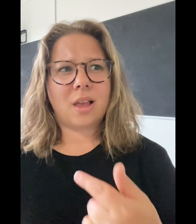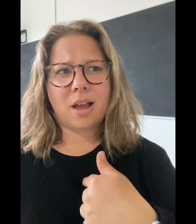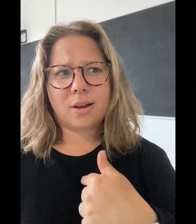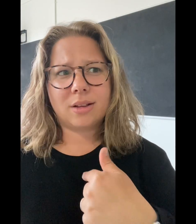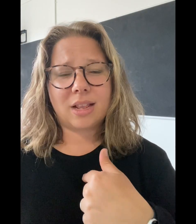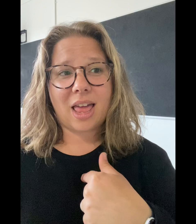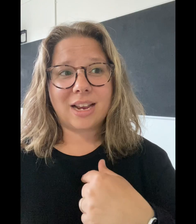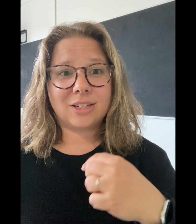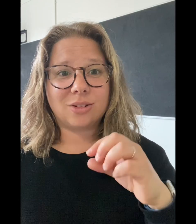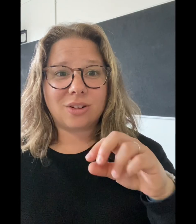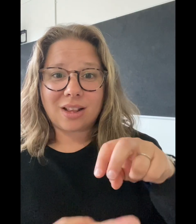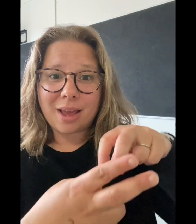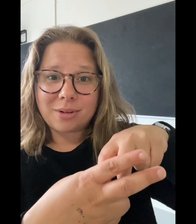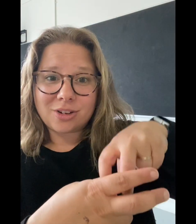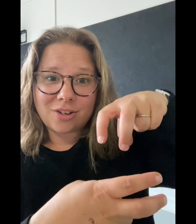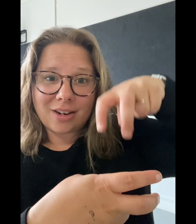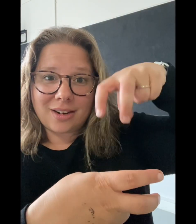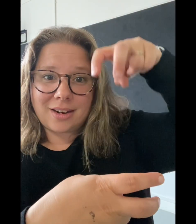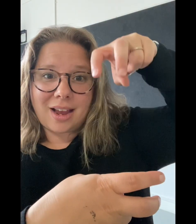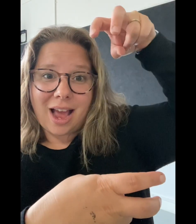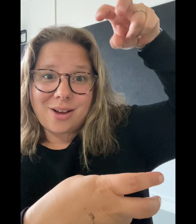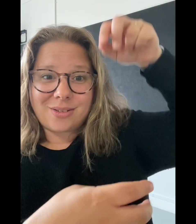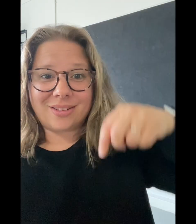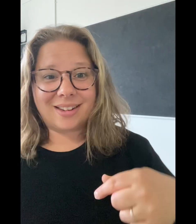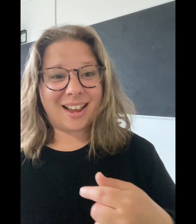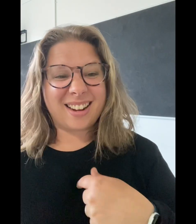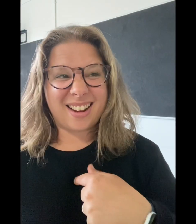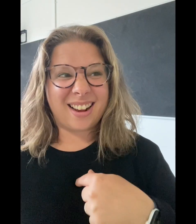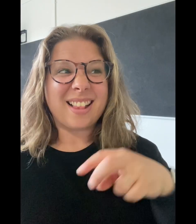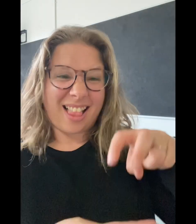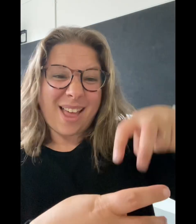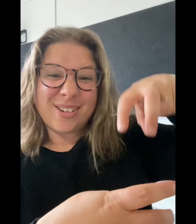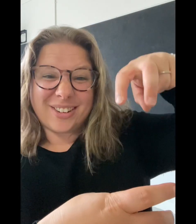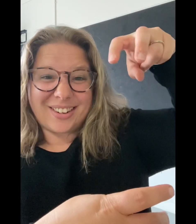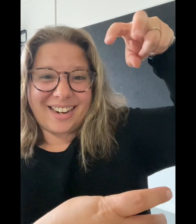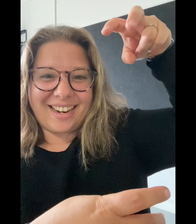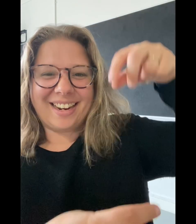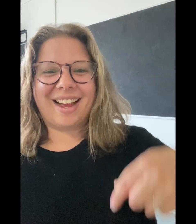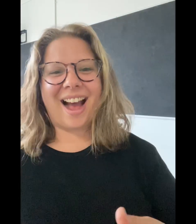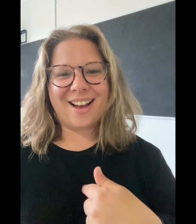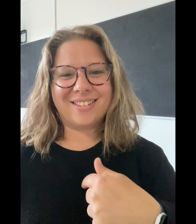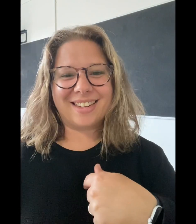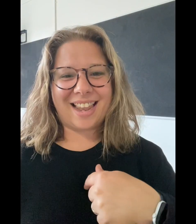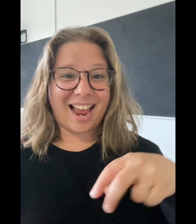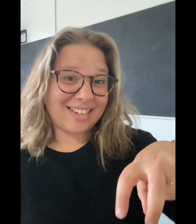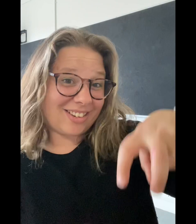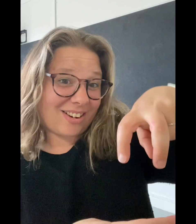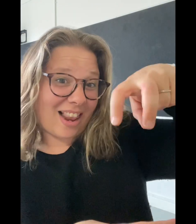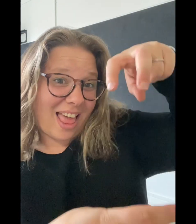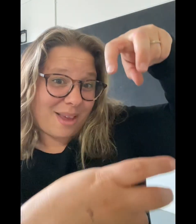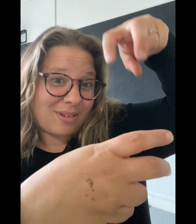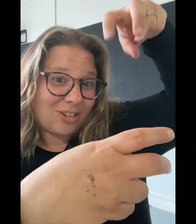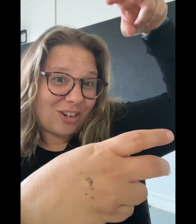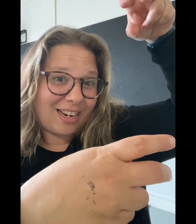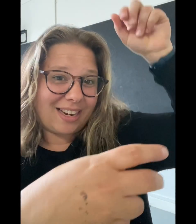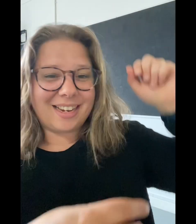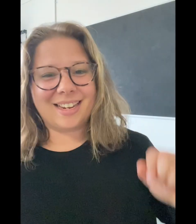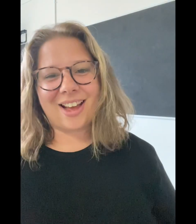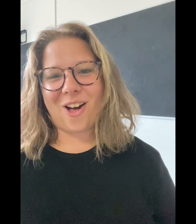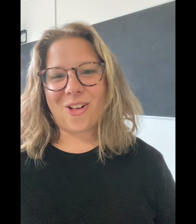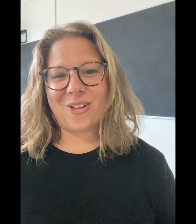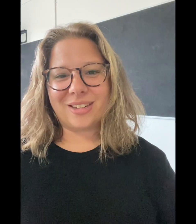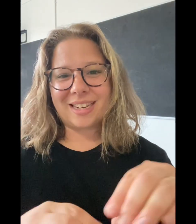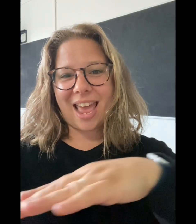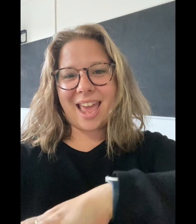I would like to climb a tree, I would like to climb a tree I would like to climb a tree